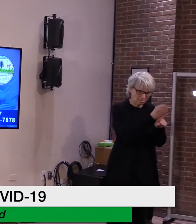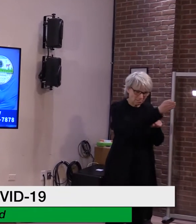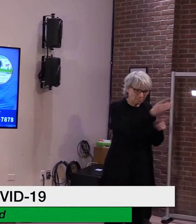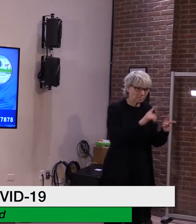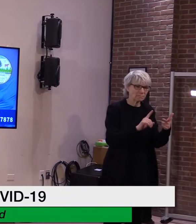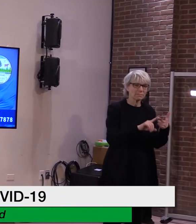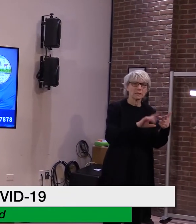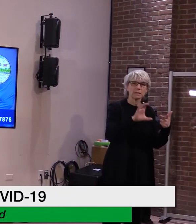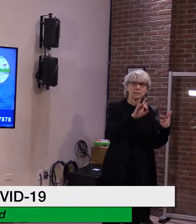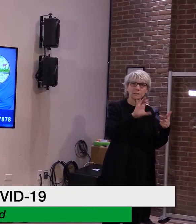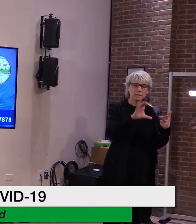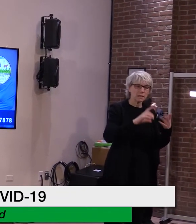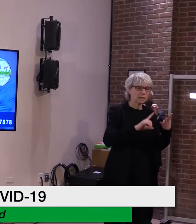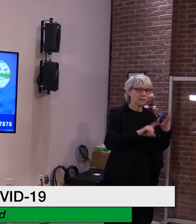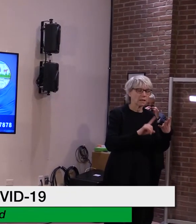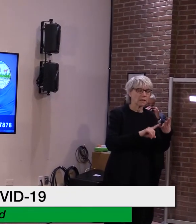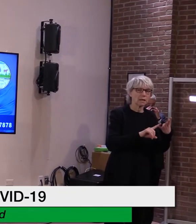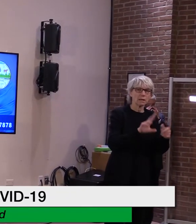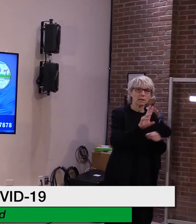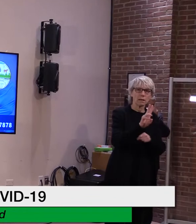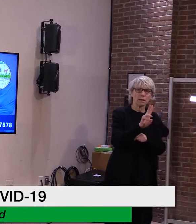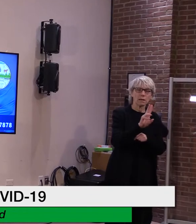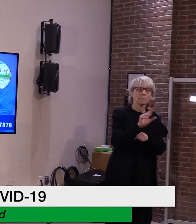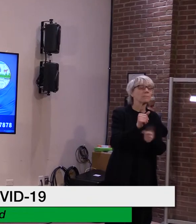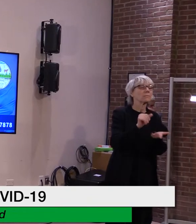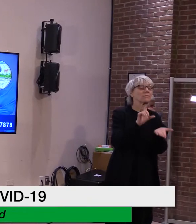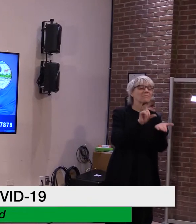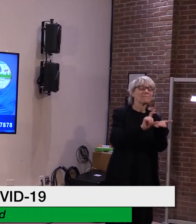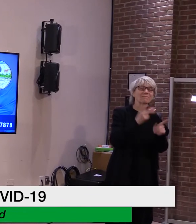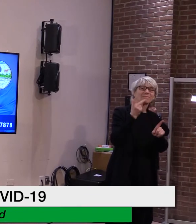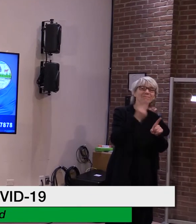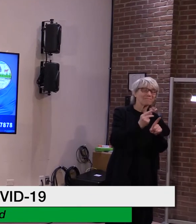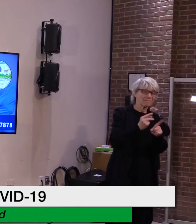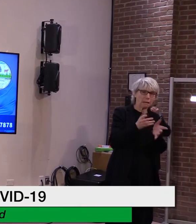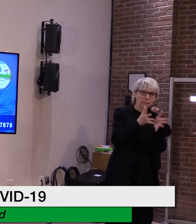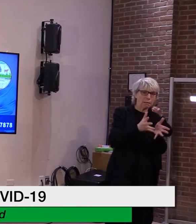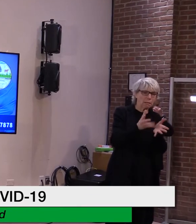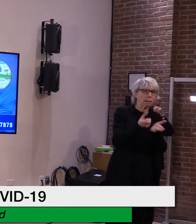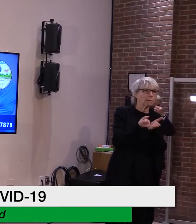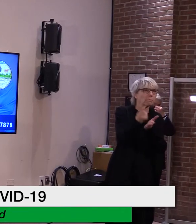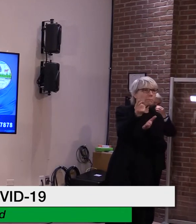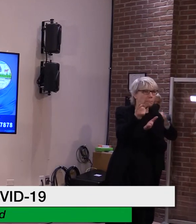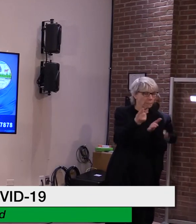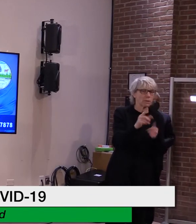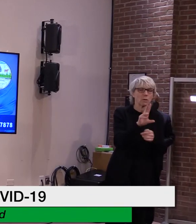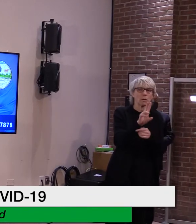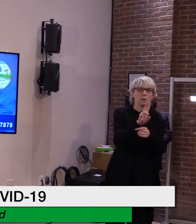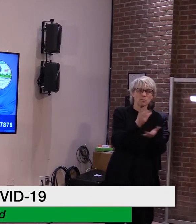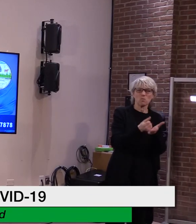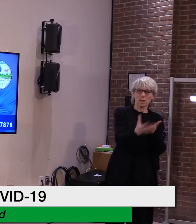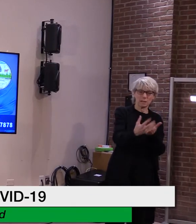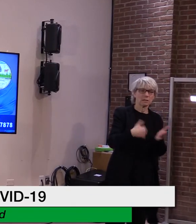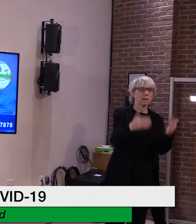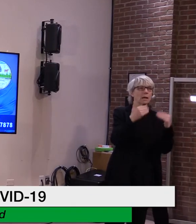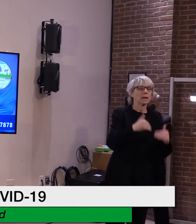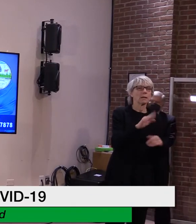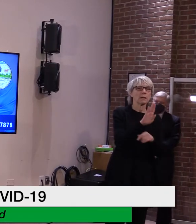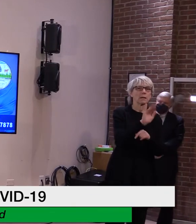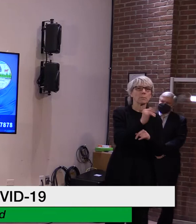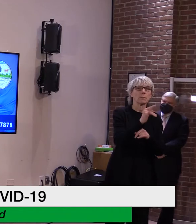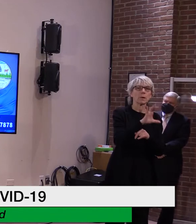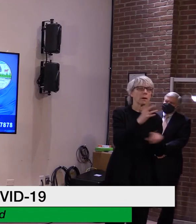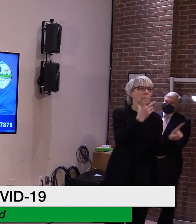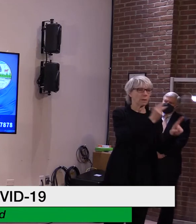wastage, and vaccination of the BIPOC community. Today, we're reporting 87